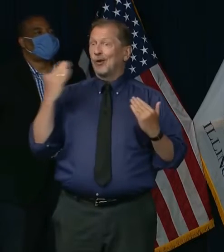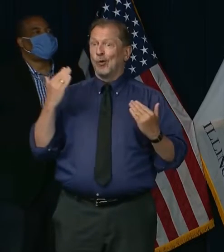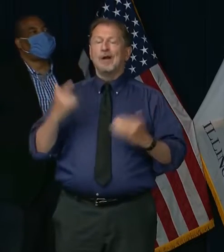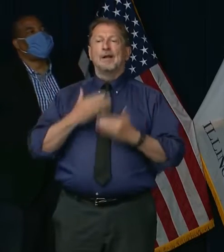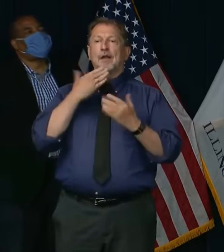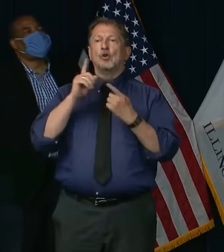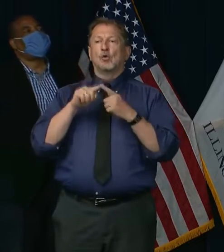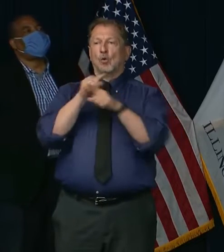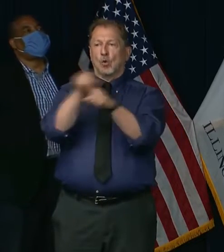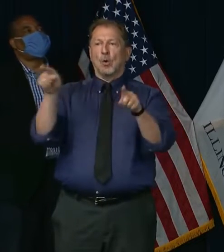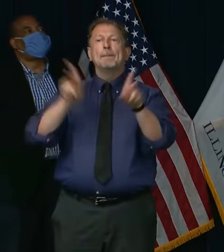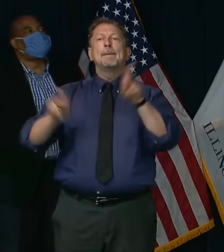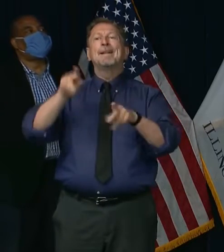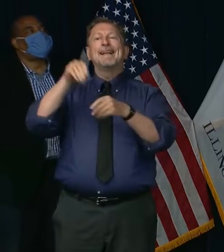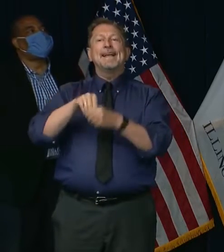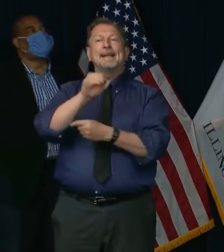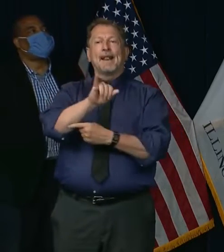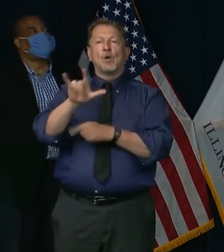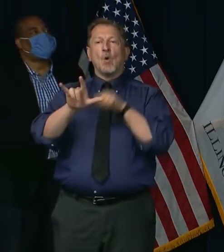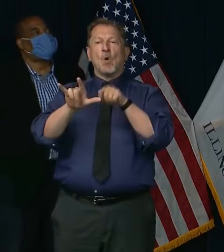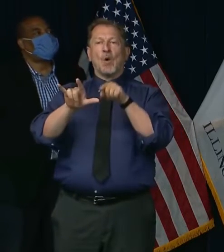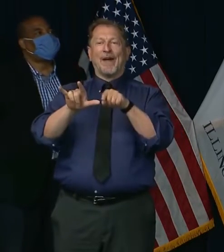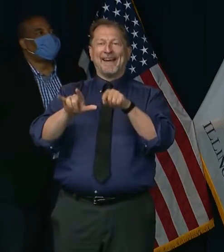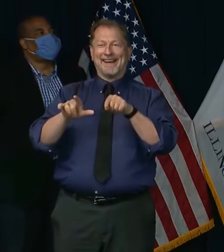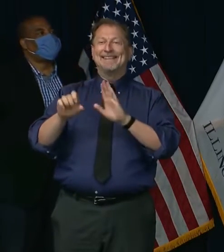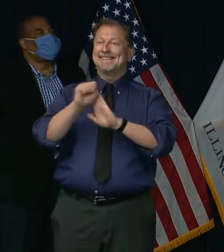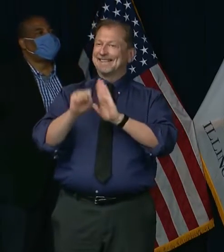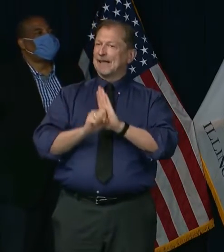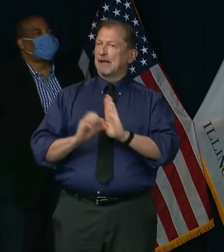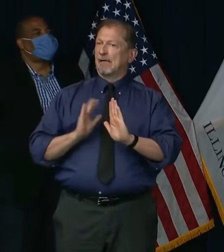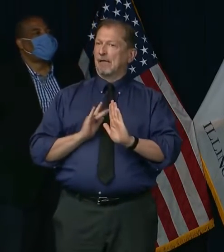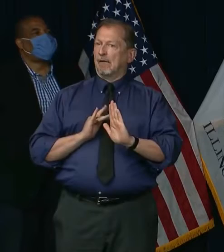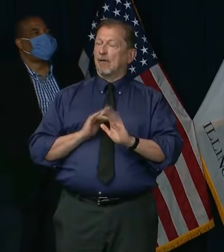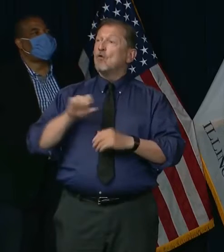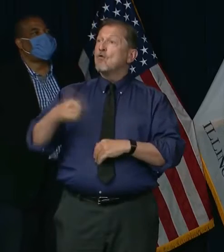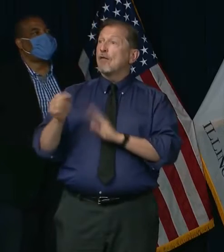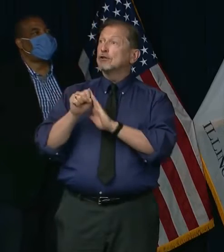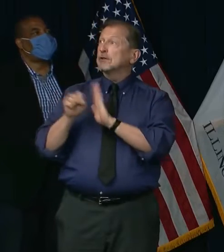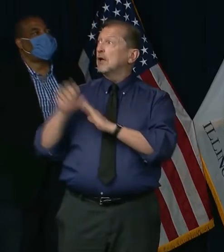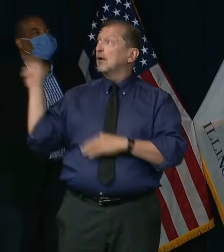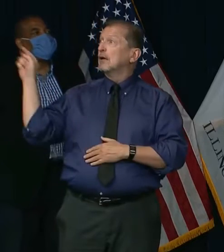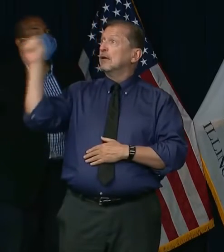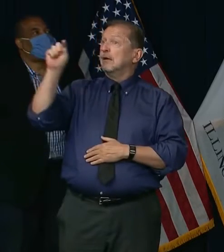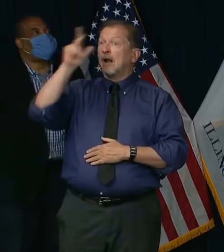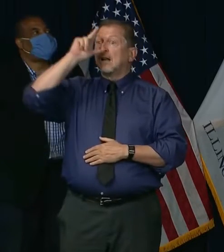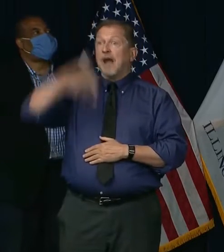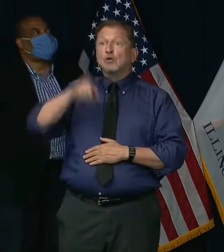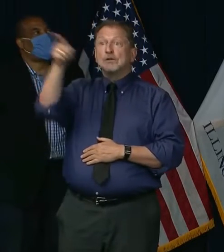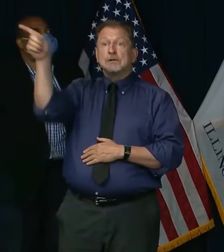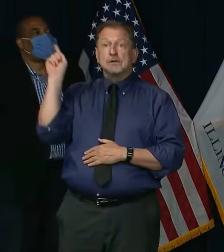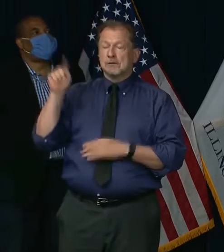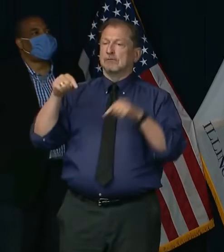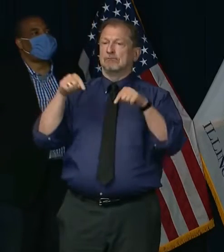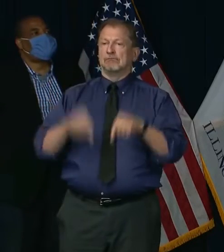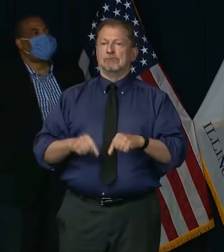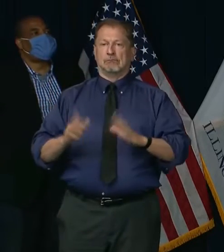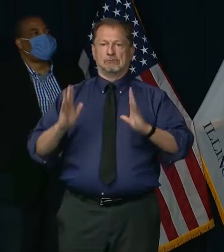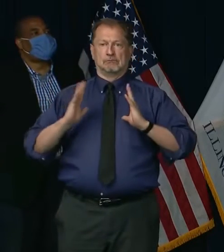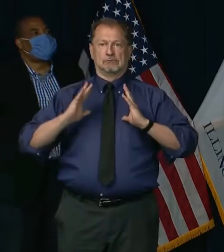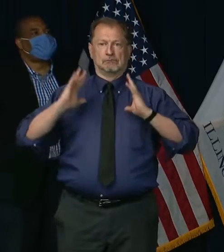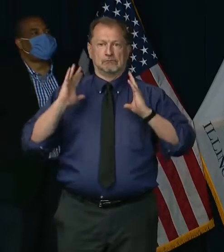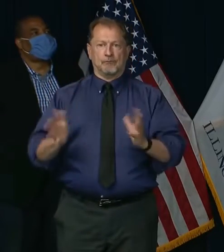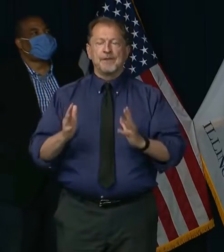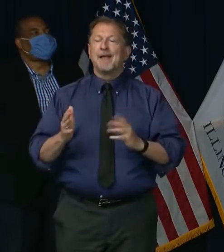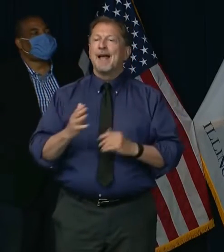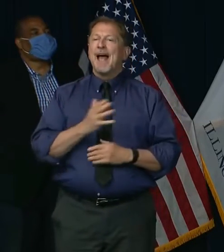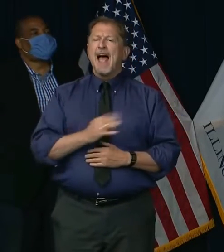of success where other parts of the country are not. And I want to take a moment to tell you a little bit about that trajectory and